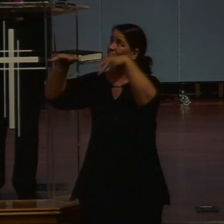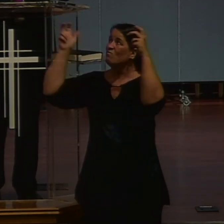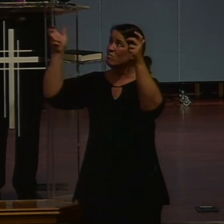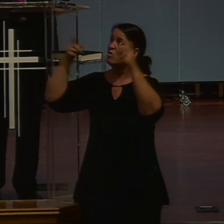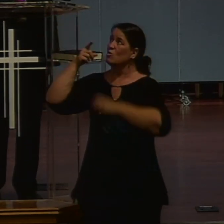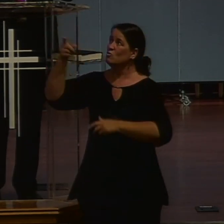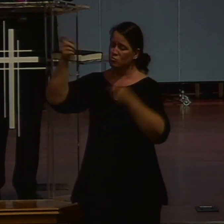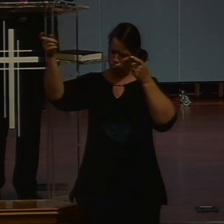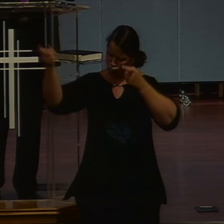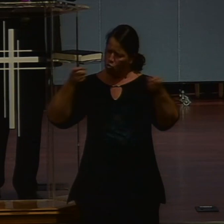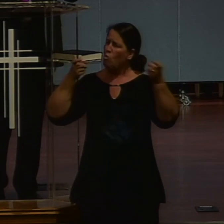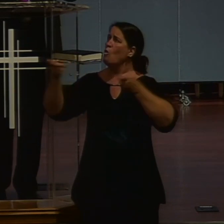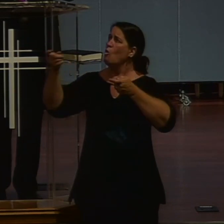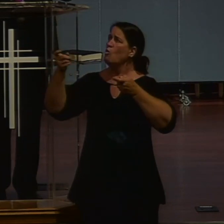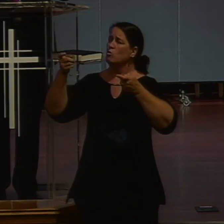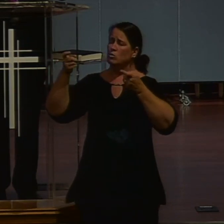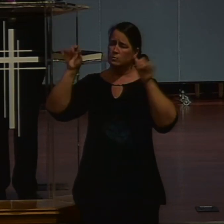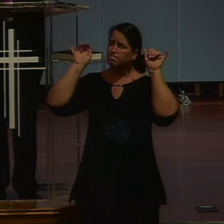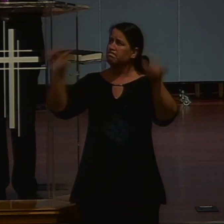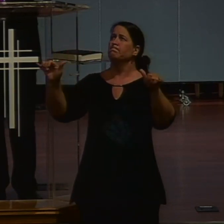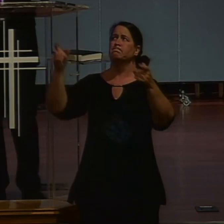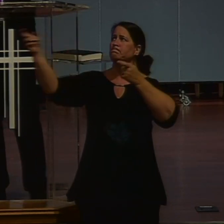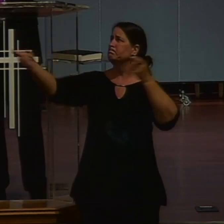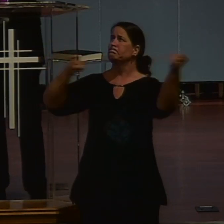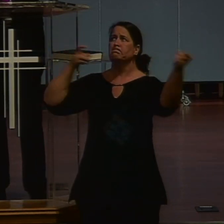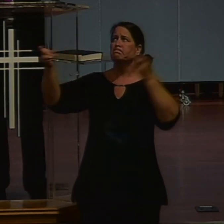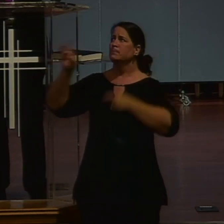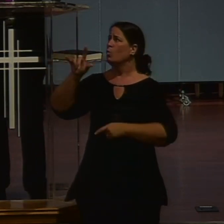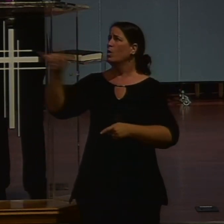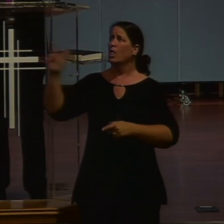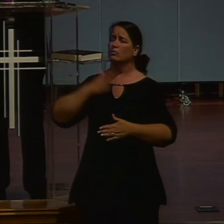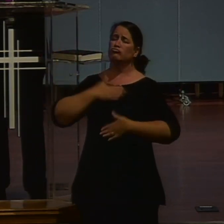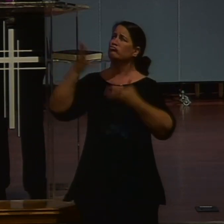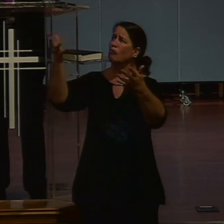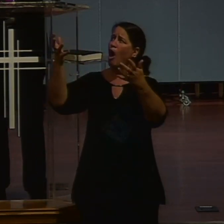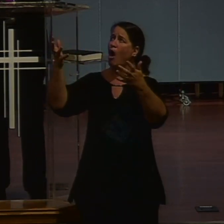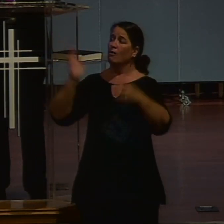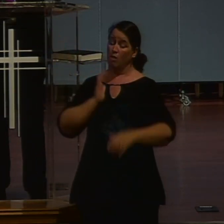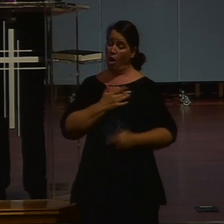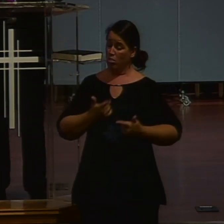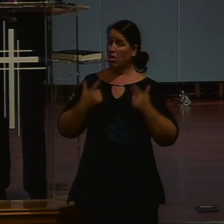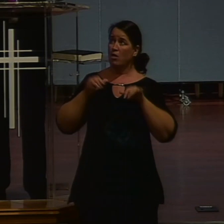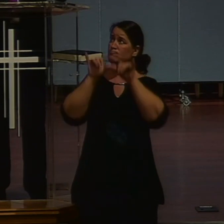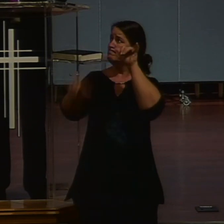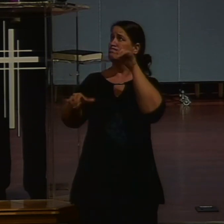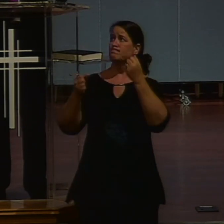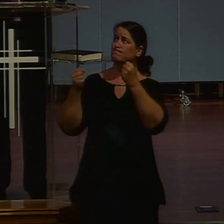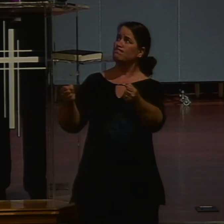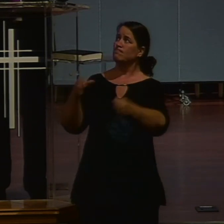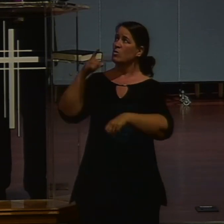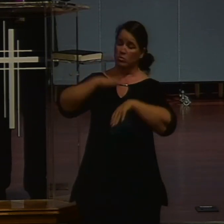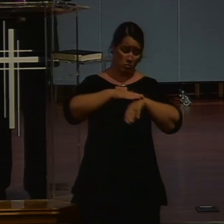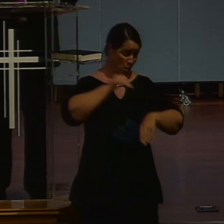of days. You rule and you reign and your will stands. Thank you, Father, that in your sovereignty, you've called